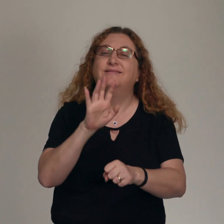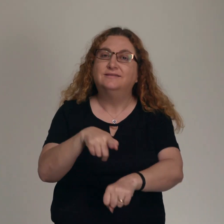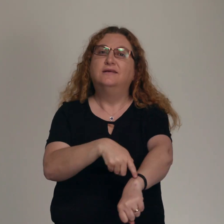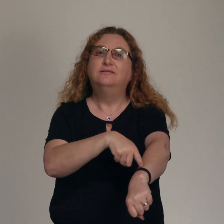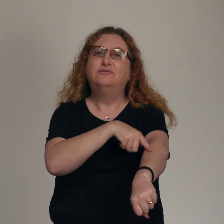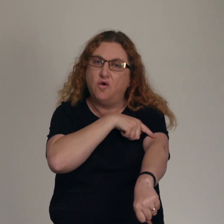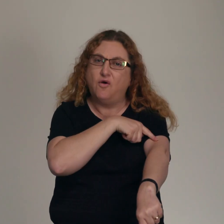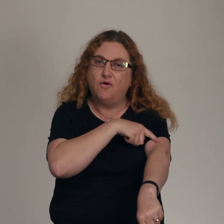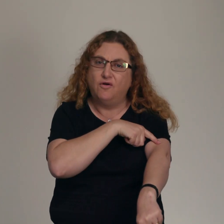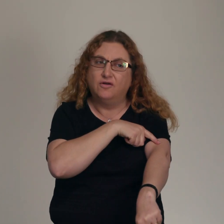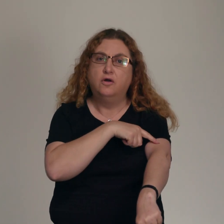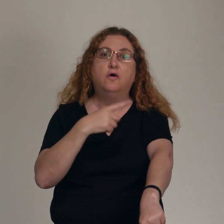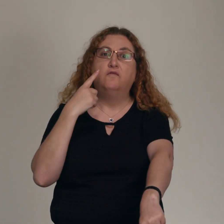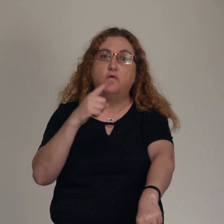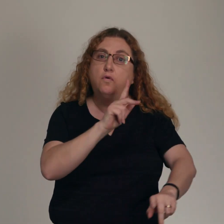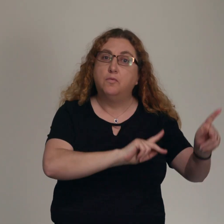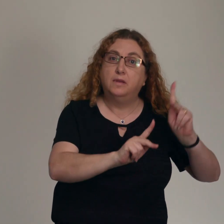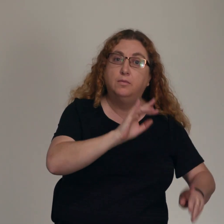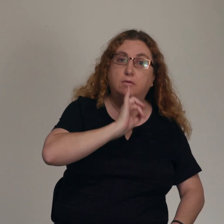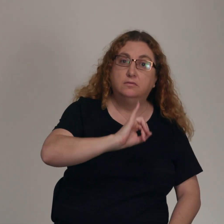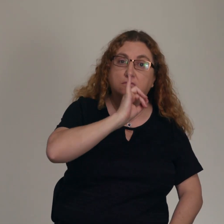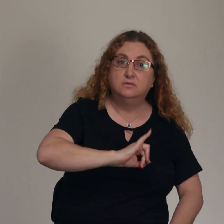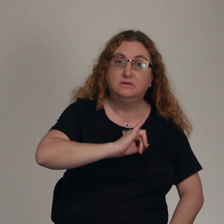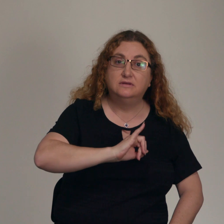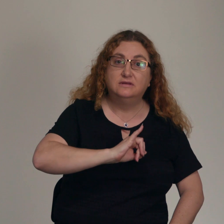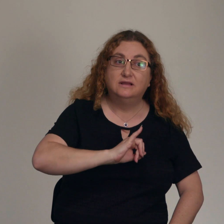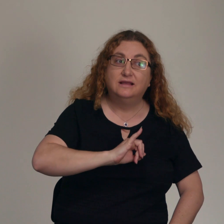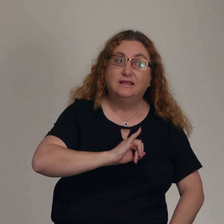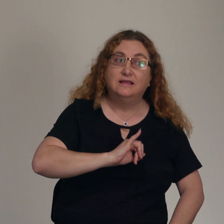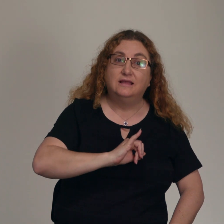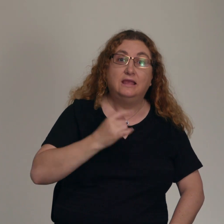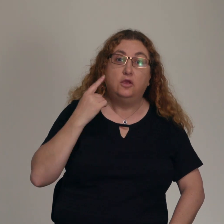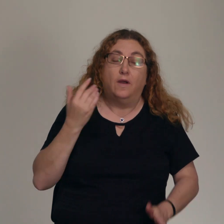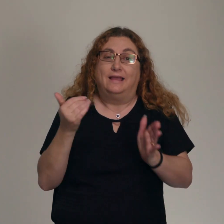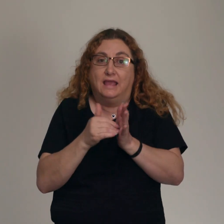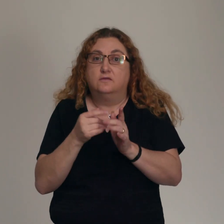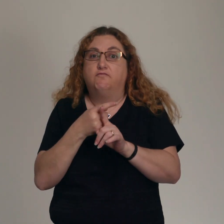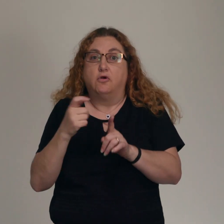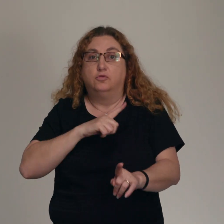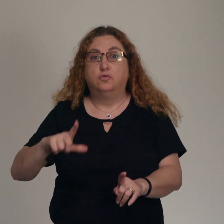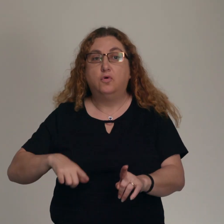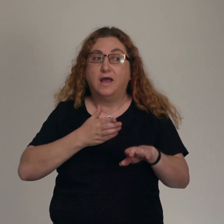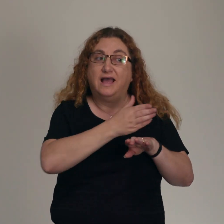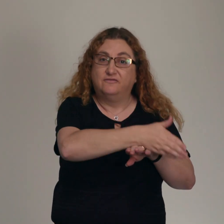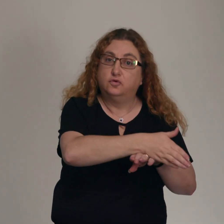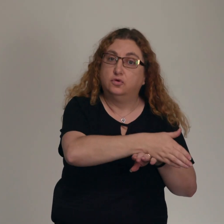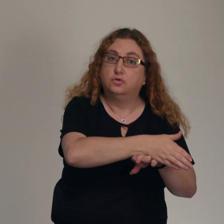it took for the people of Israel to hear again from the Lord after they received these words from